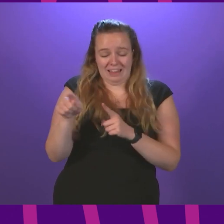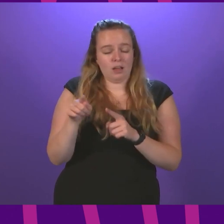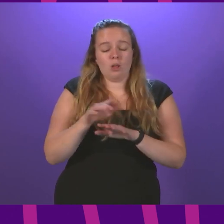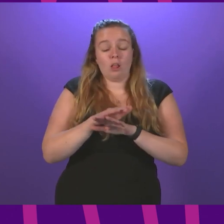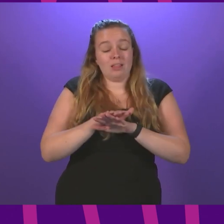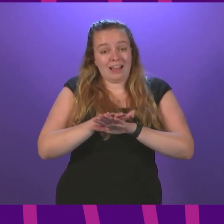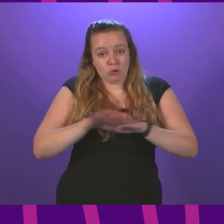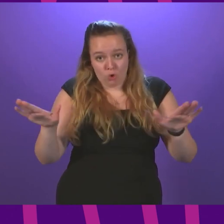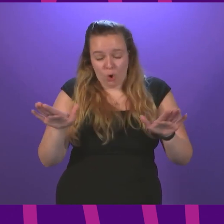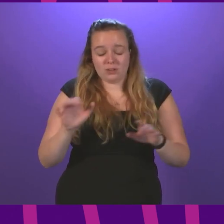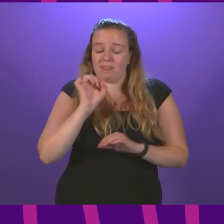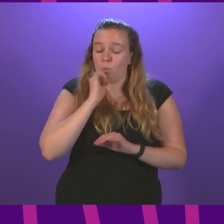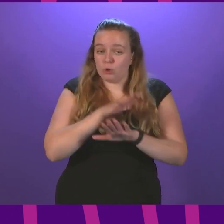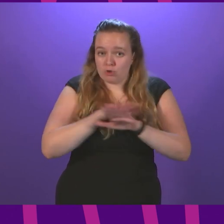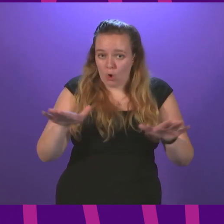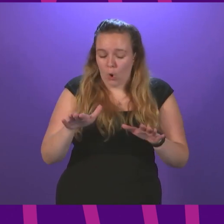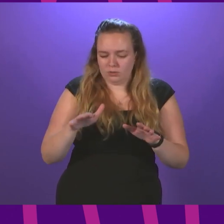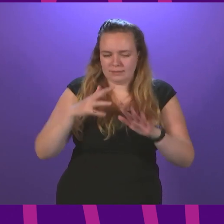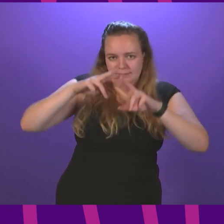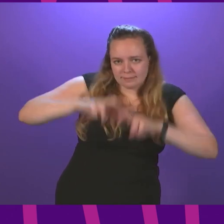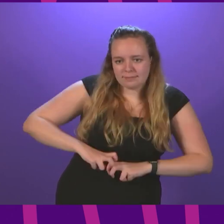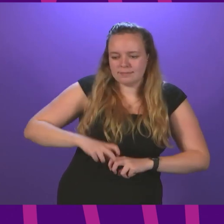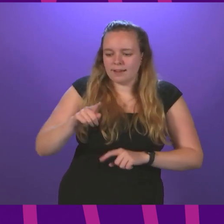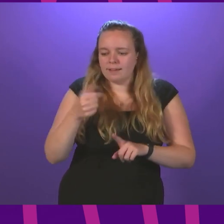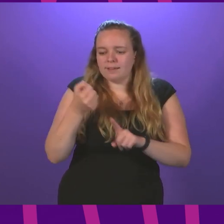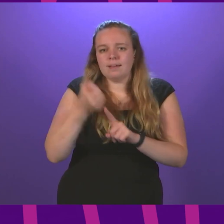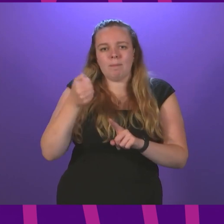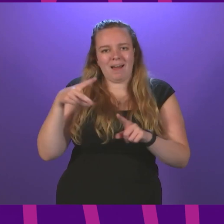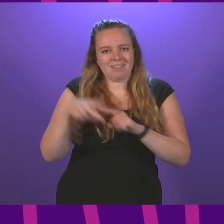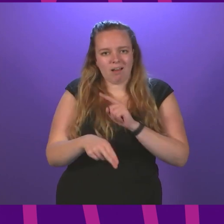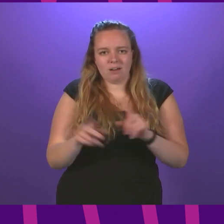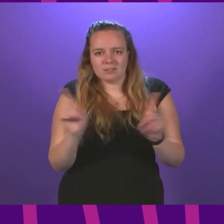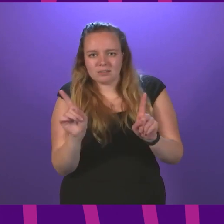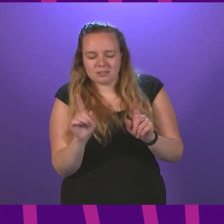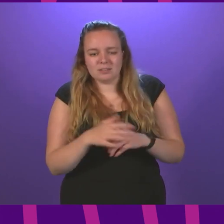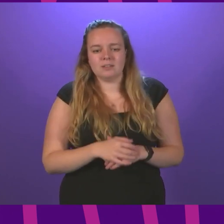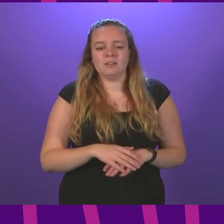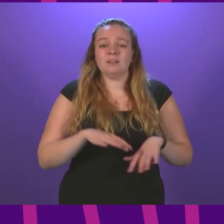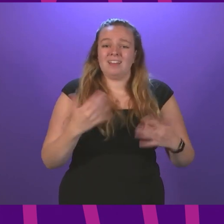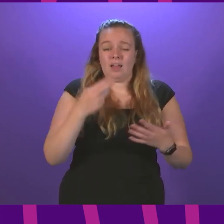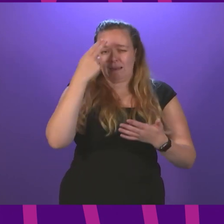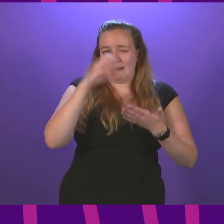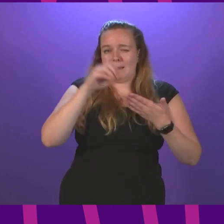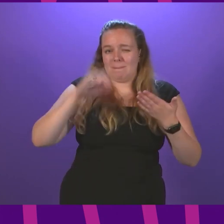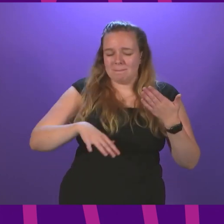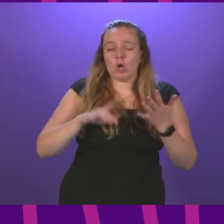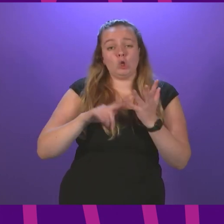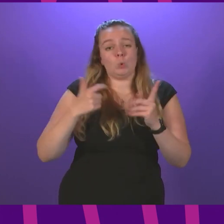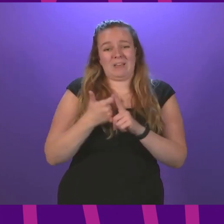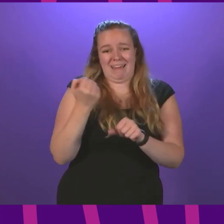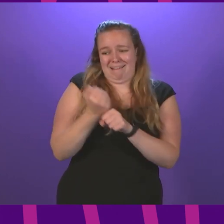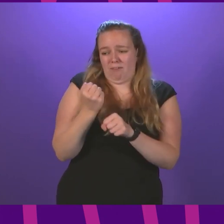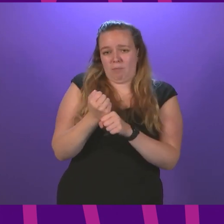and would not conduct analysis of the effects of the cut. Yet, an anonymous UK Government official,